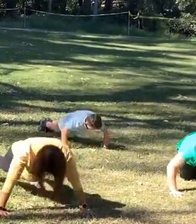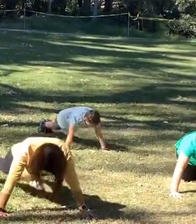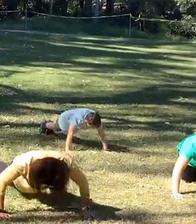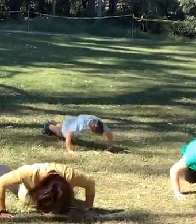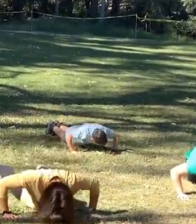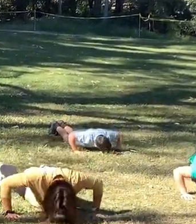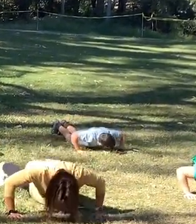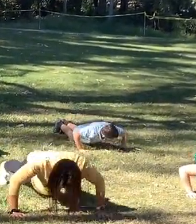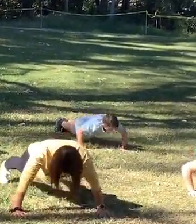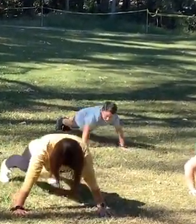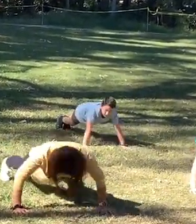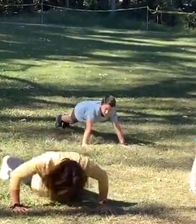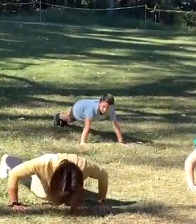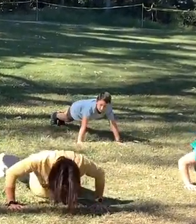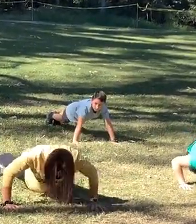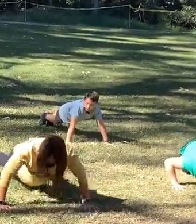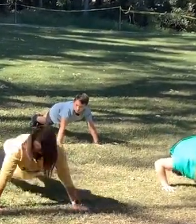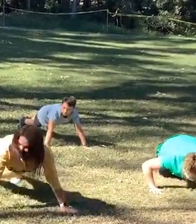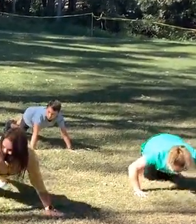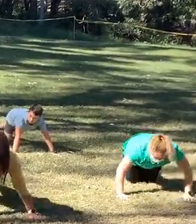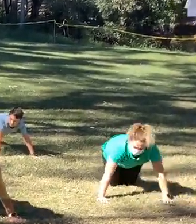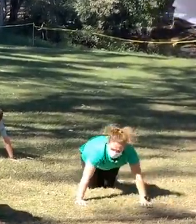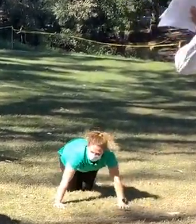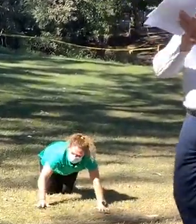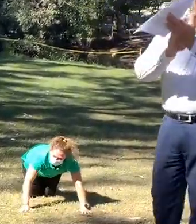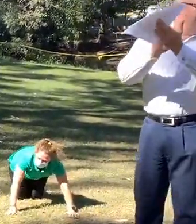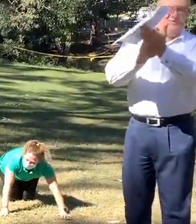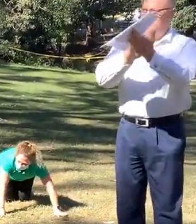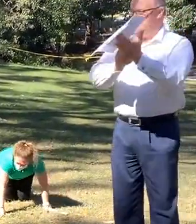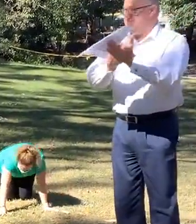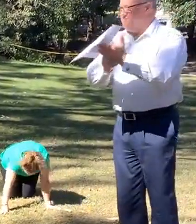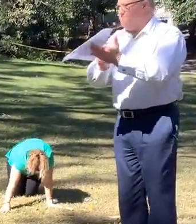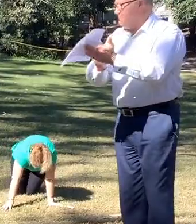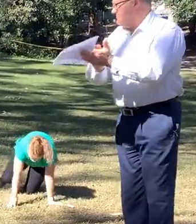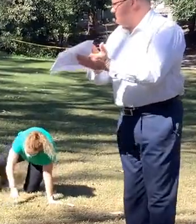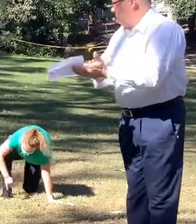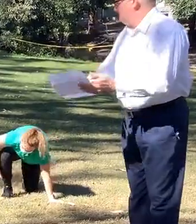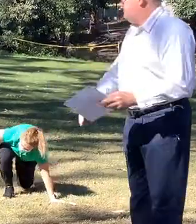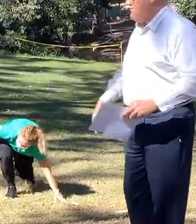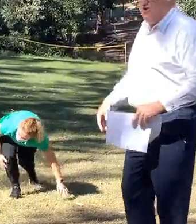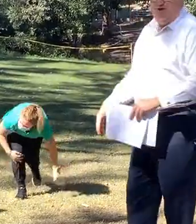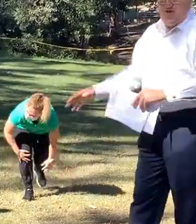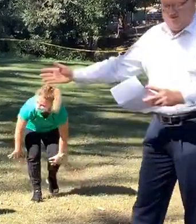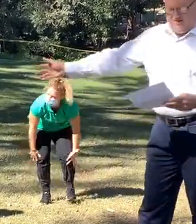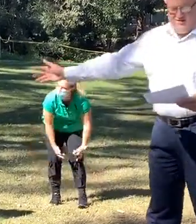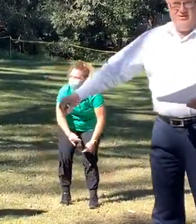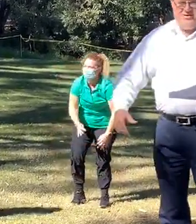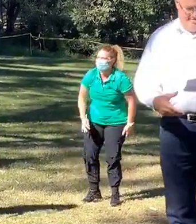nine, ten. All right, round of applause there. Great